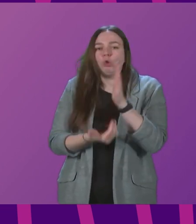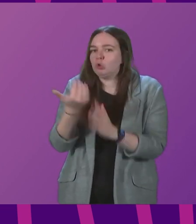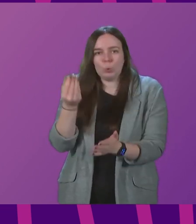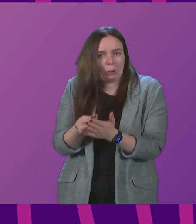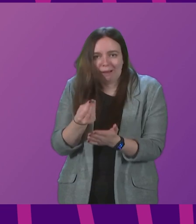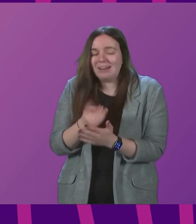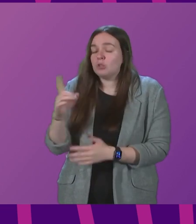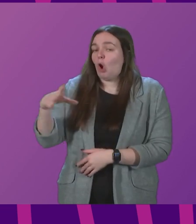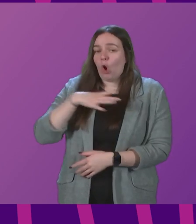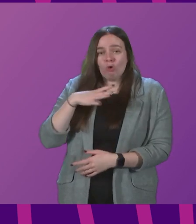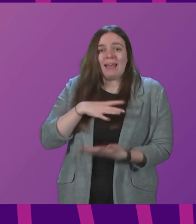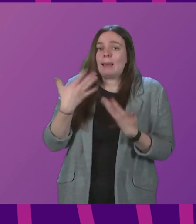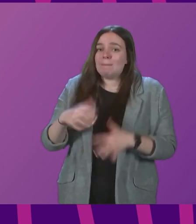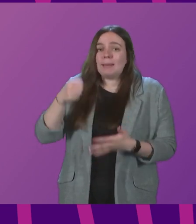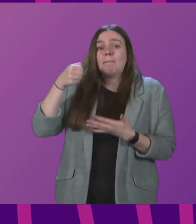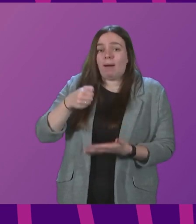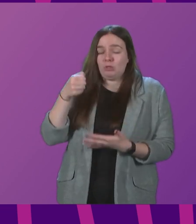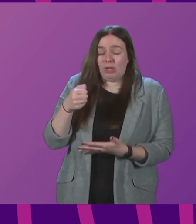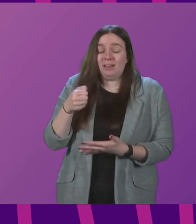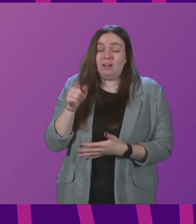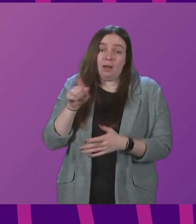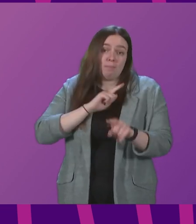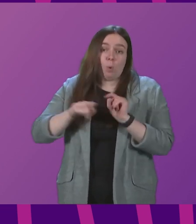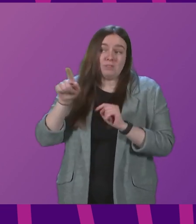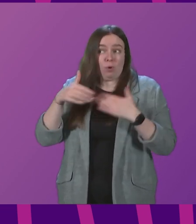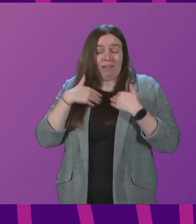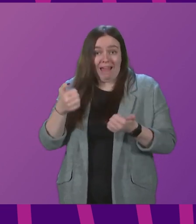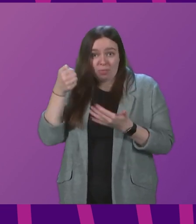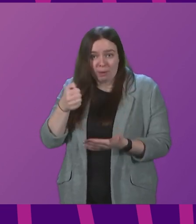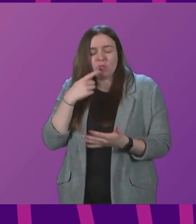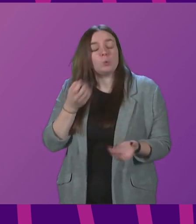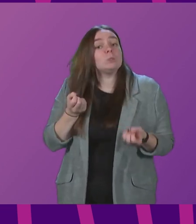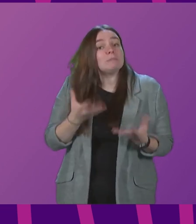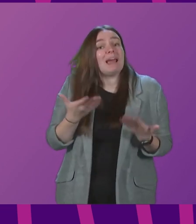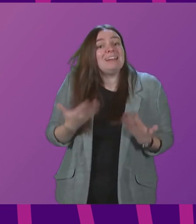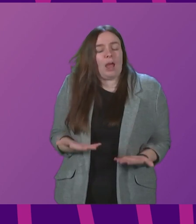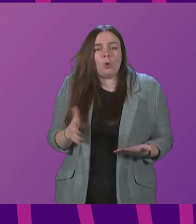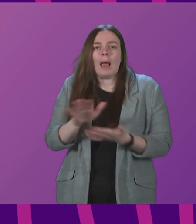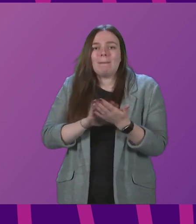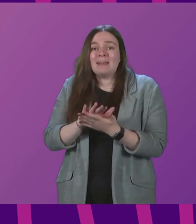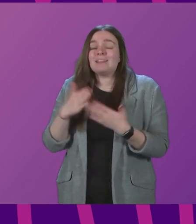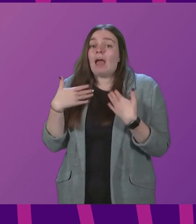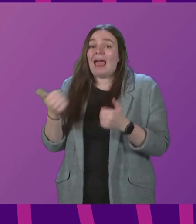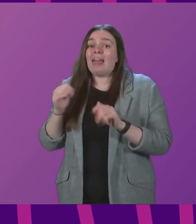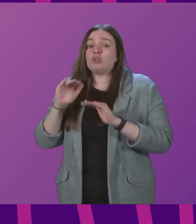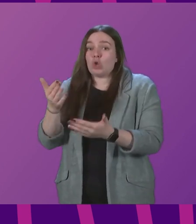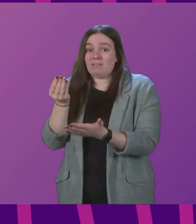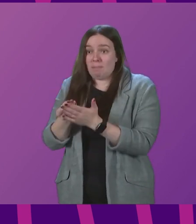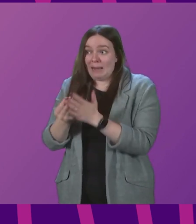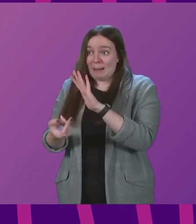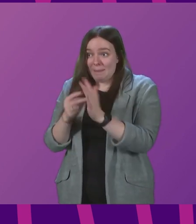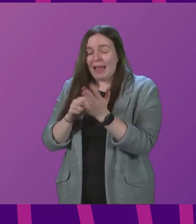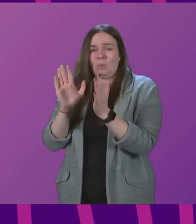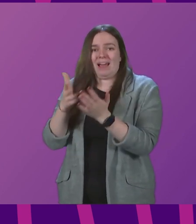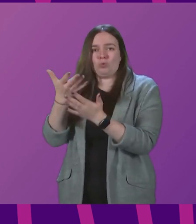already budgeted for, largely for the health budget. So to spend it now, we have to remove money that the health service is already planning